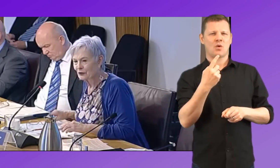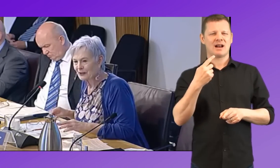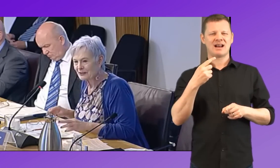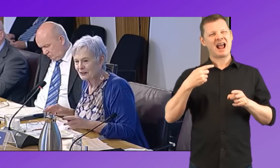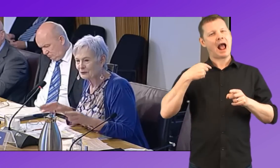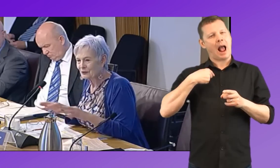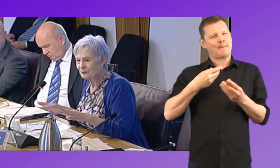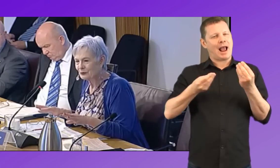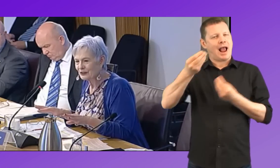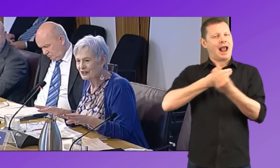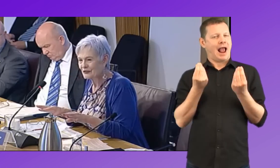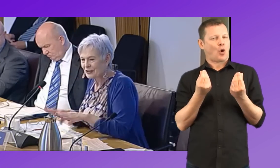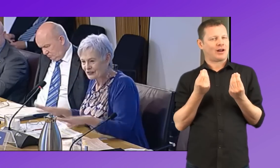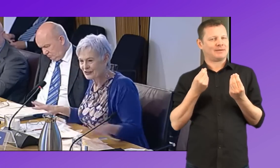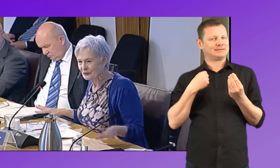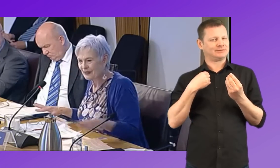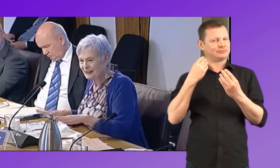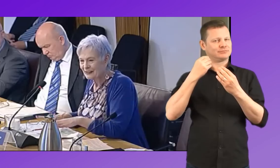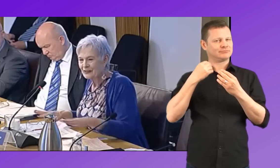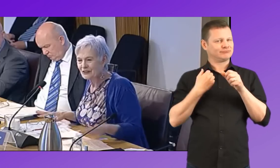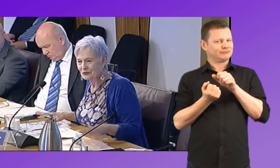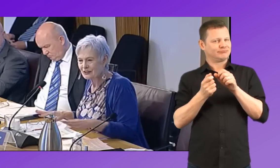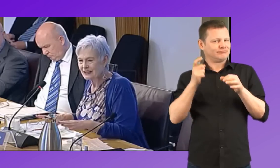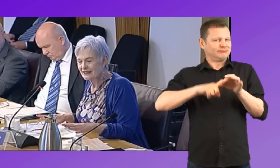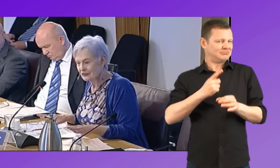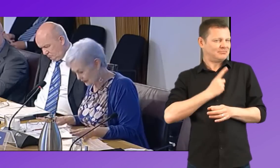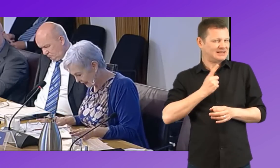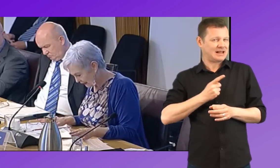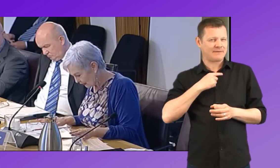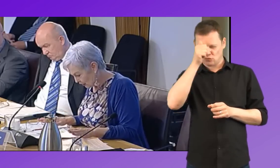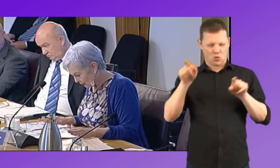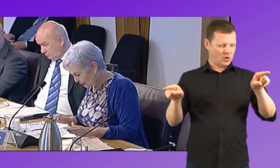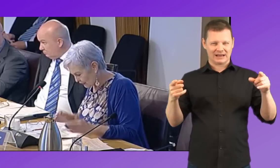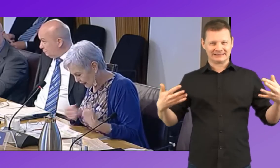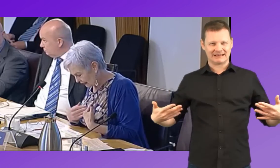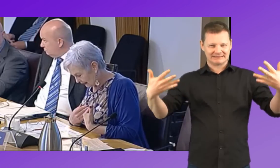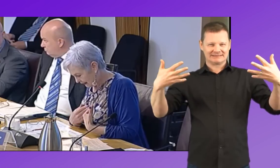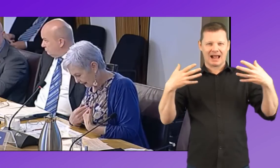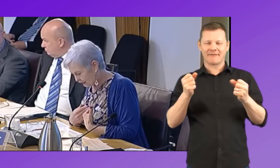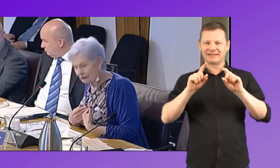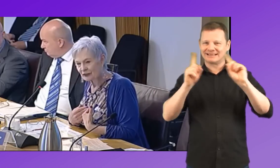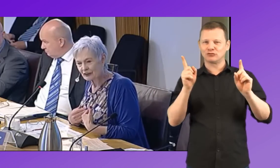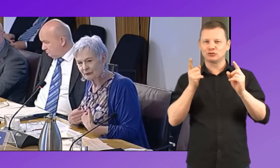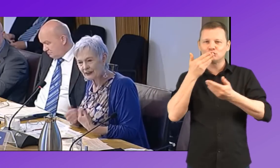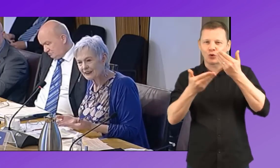economist, I know that below these figures, there are many stories to tell. But if you'll forgive me,